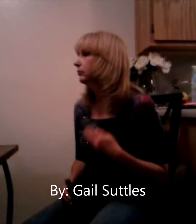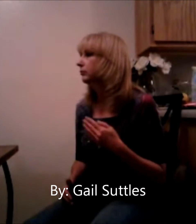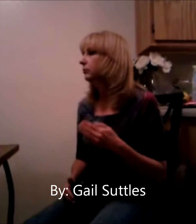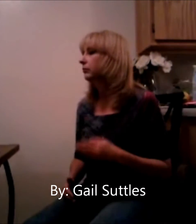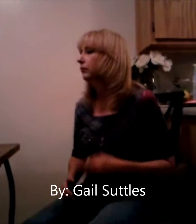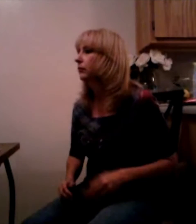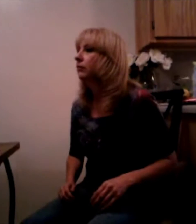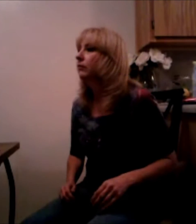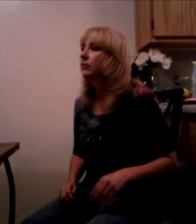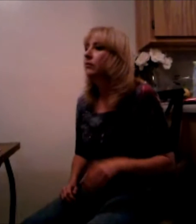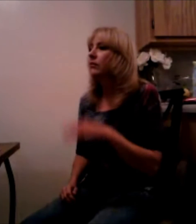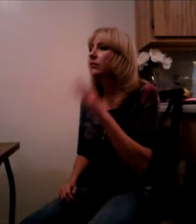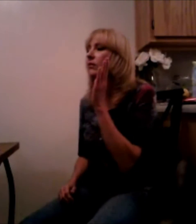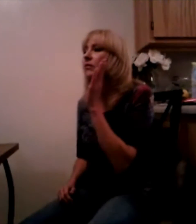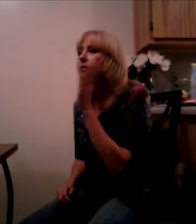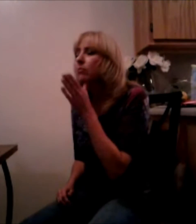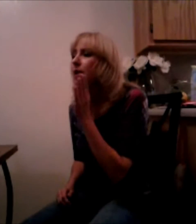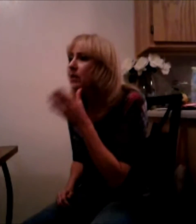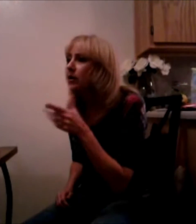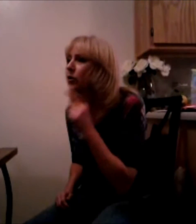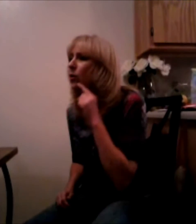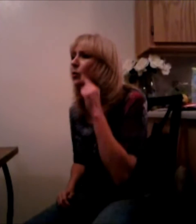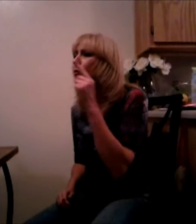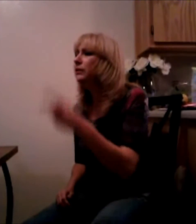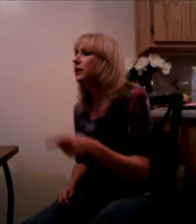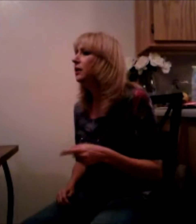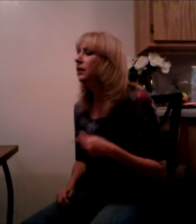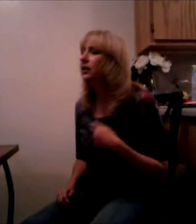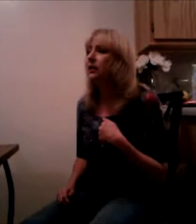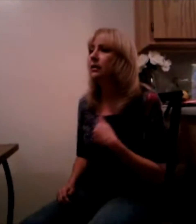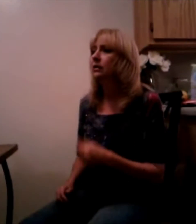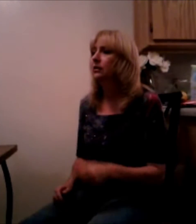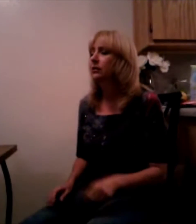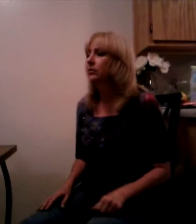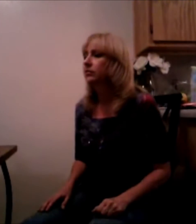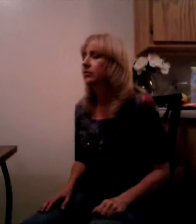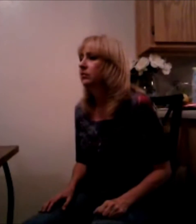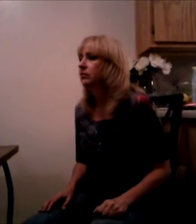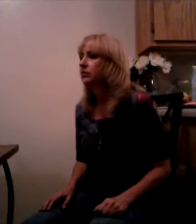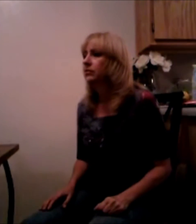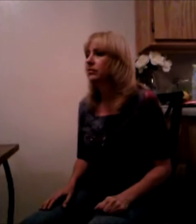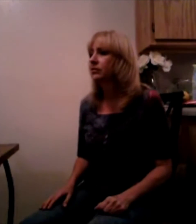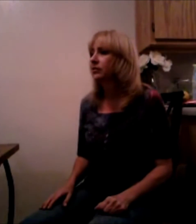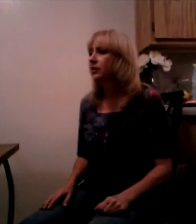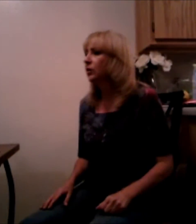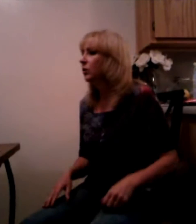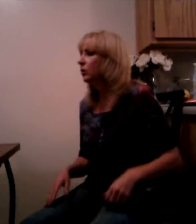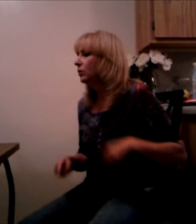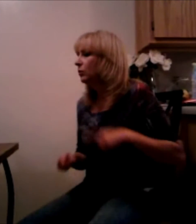Well, Mama told me when I was young